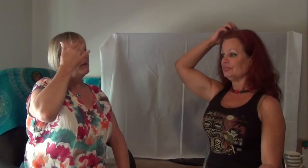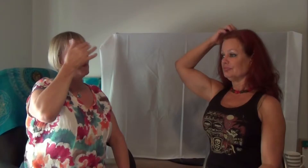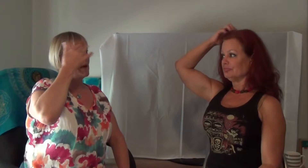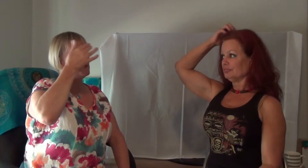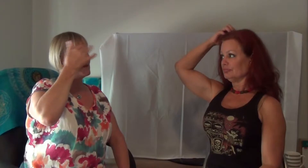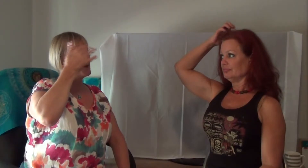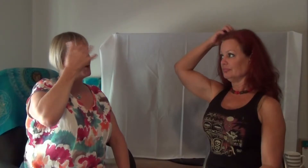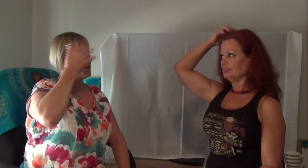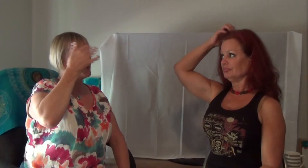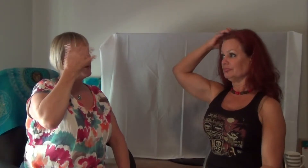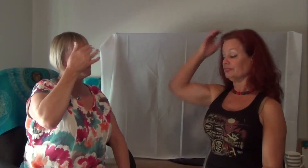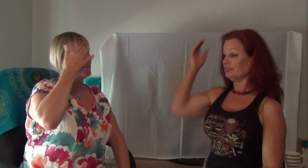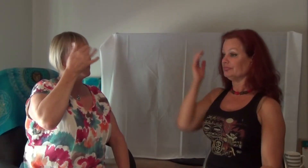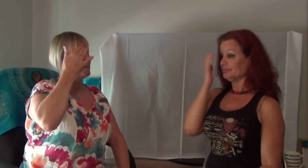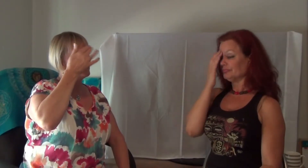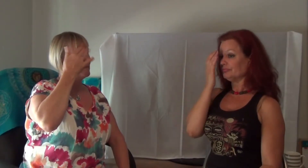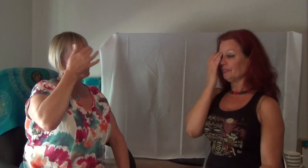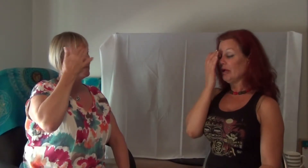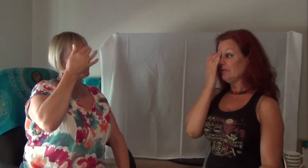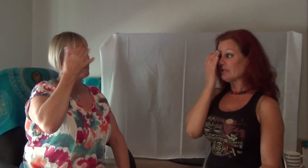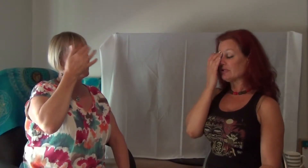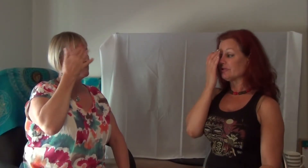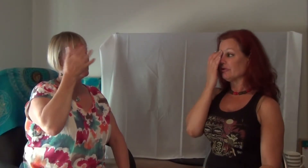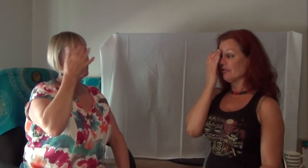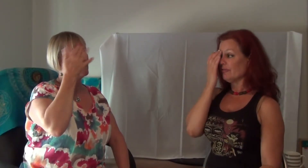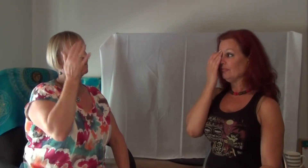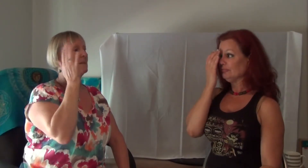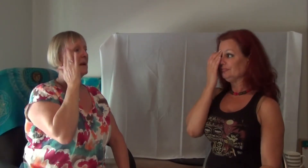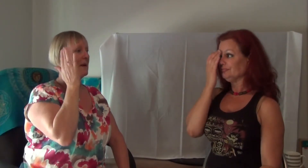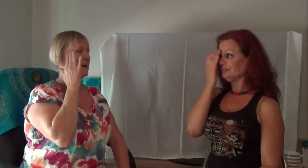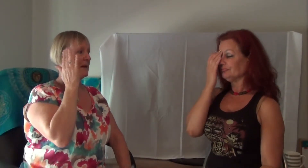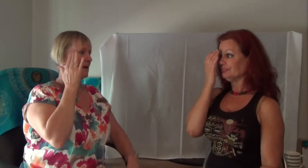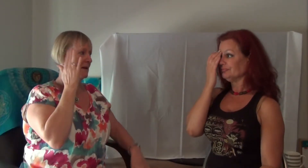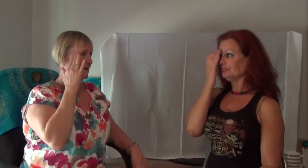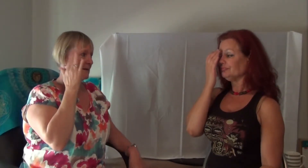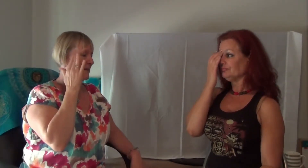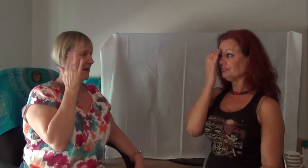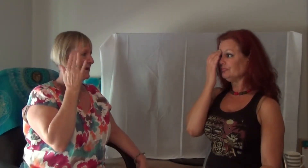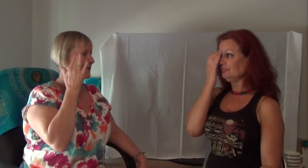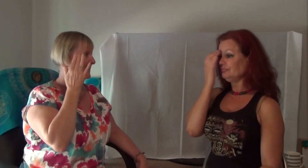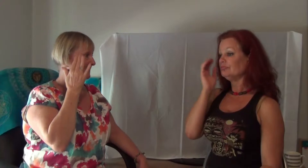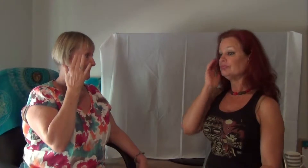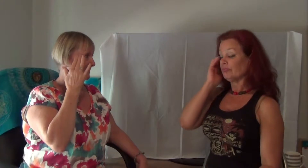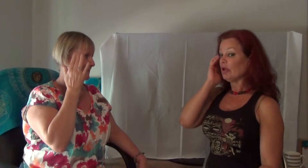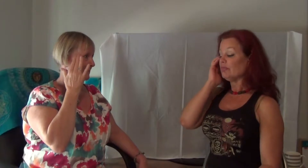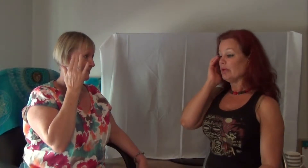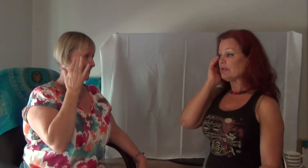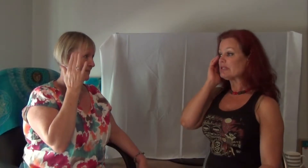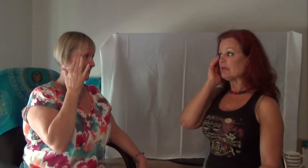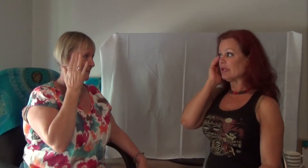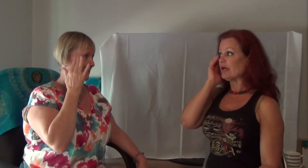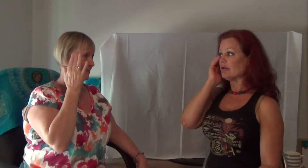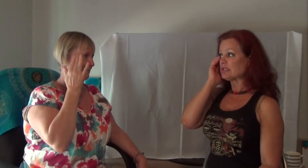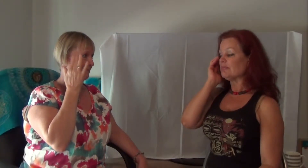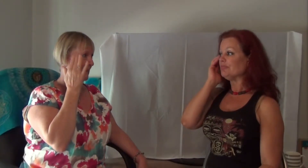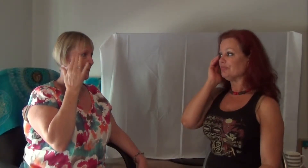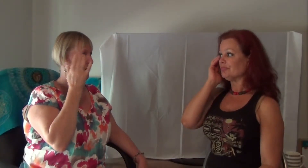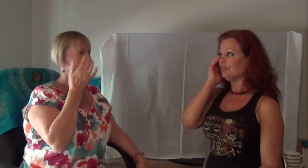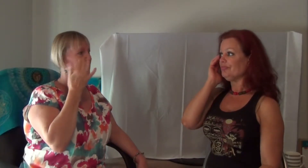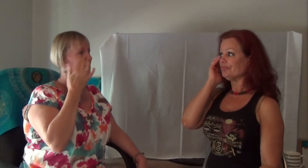Maybe it's the truth. Maybe it's the truth. Maybe it's something else. Maybe it's something else. Whatever it